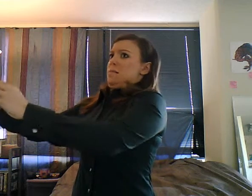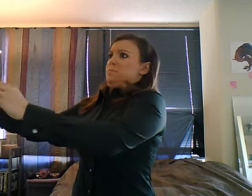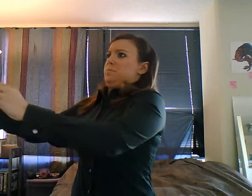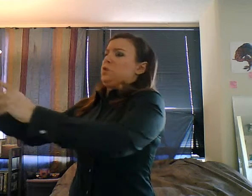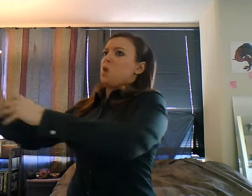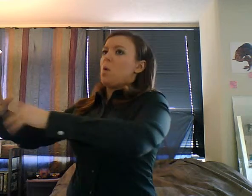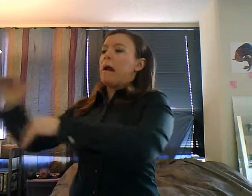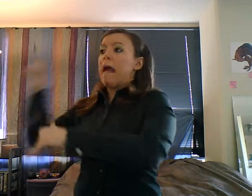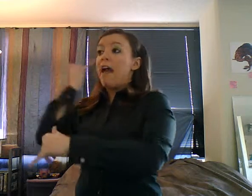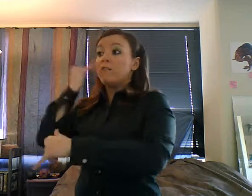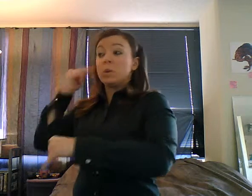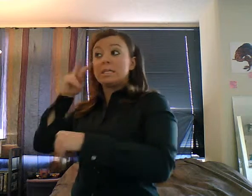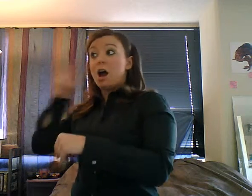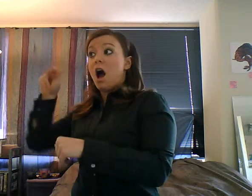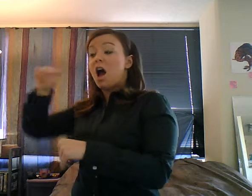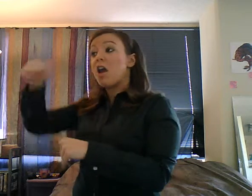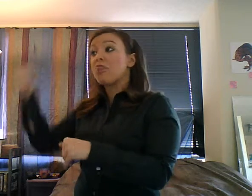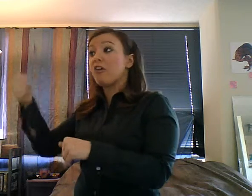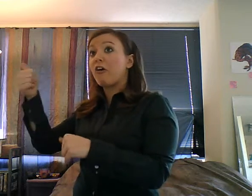So we had to, um,